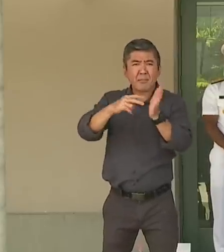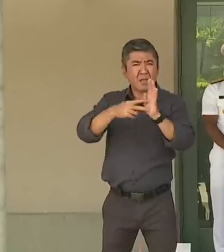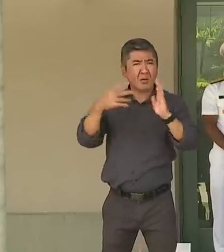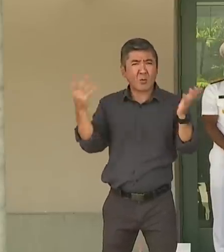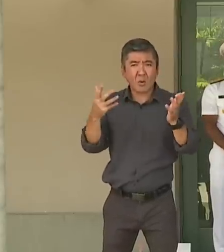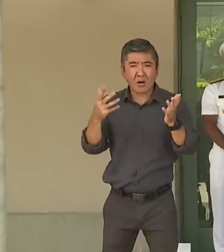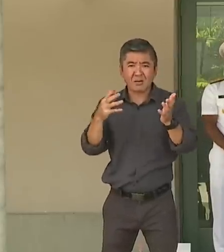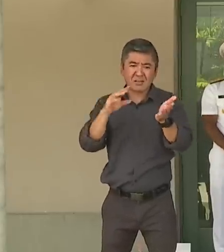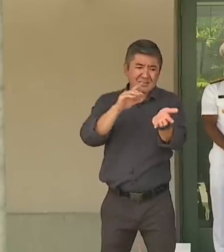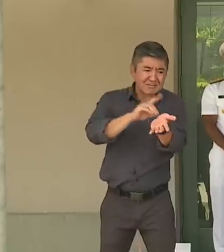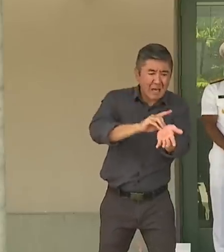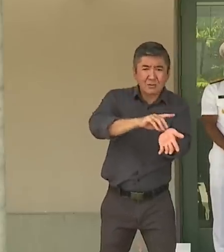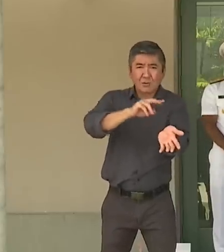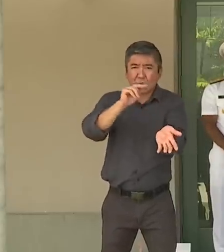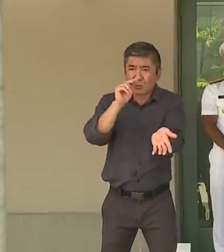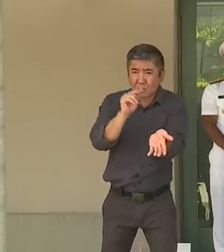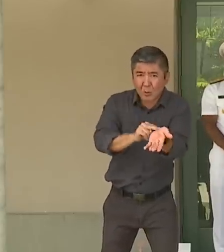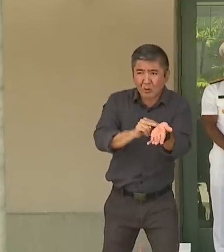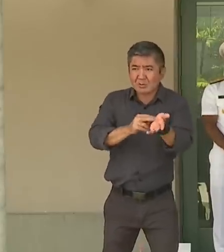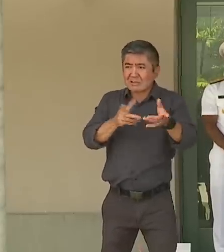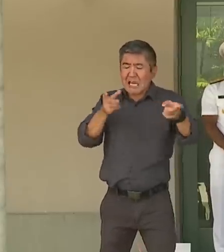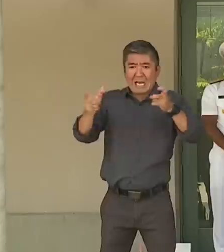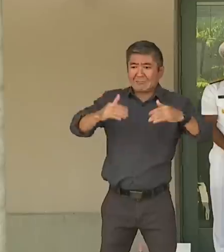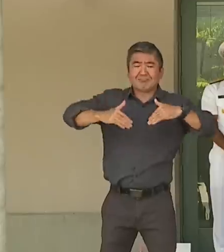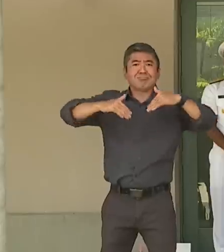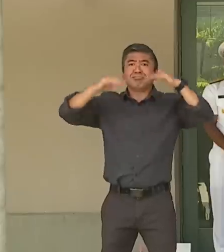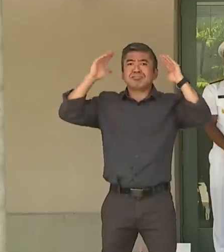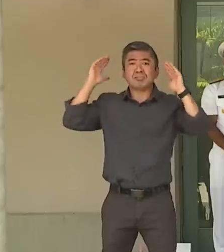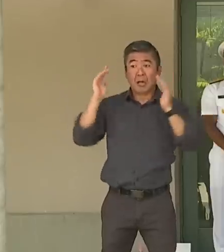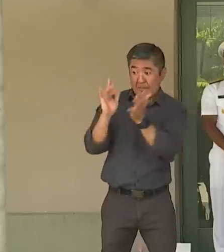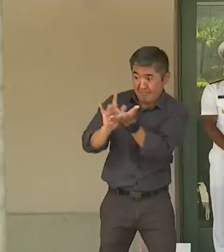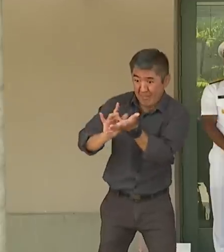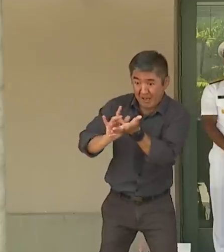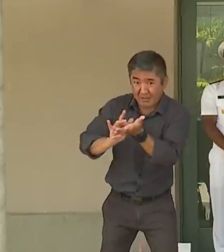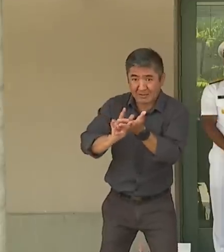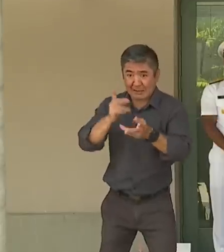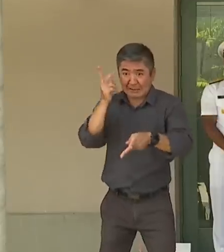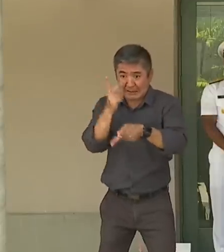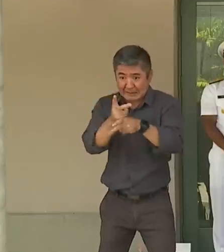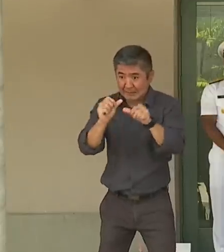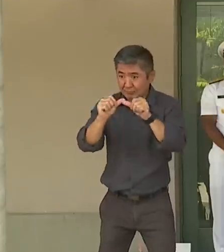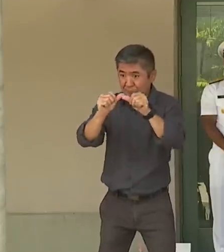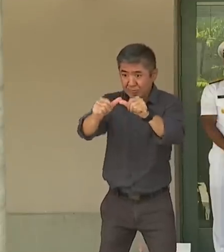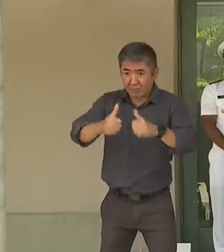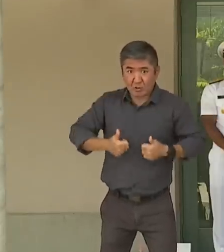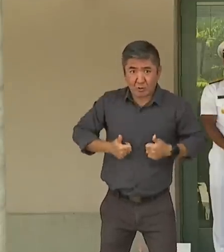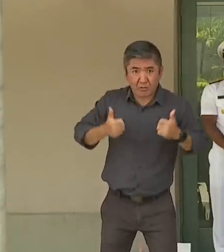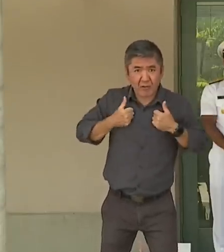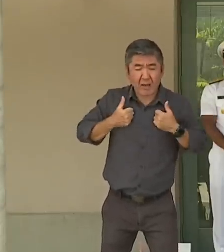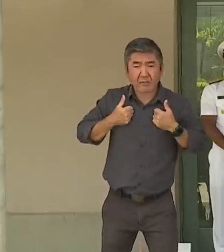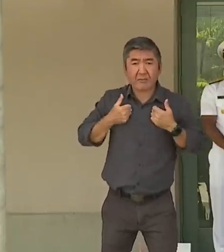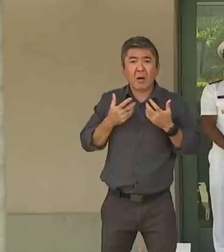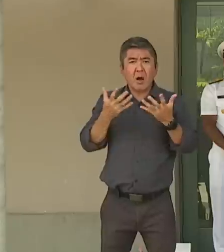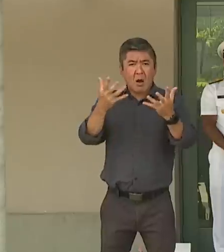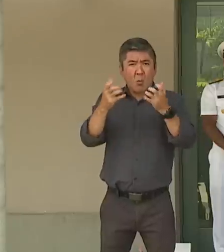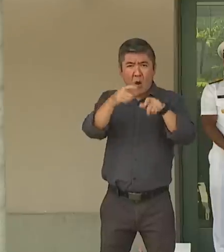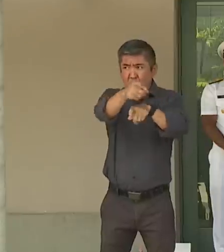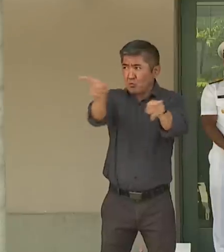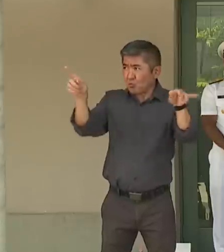physician community, and the ability to have the medications and keep everyone alive. Therefore, in order to stay at home, will keep people alive.